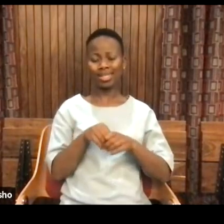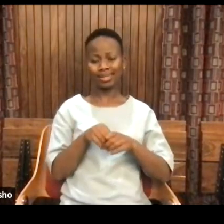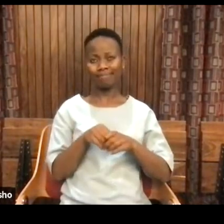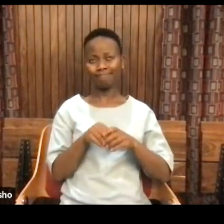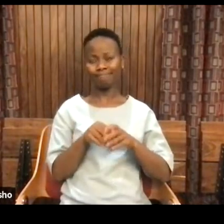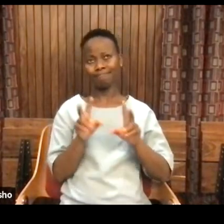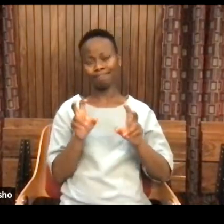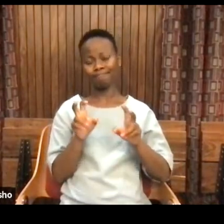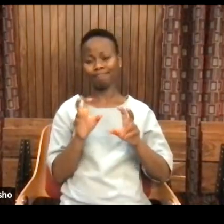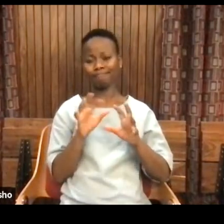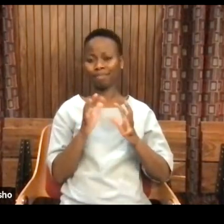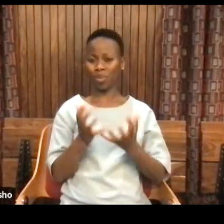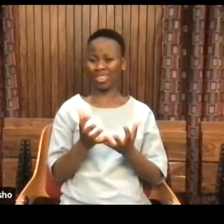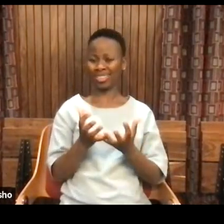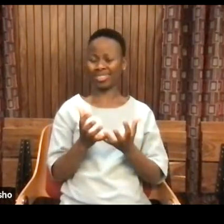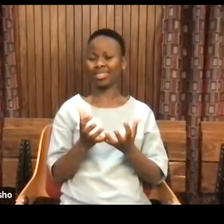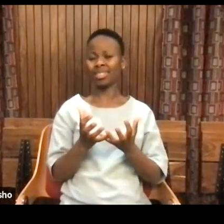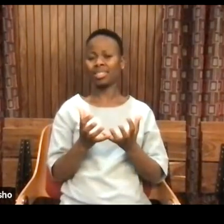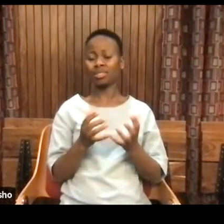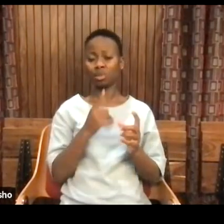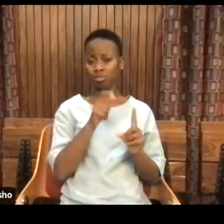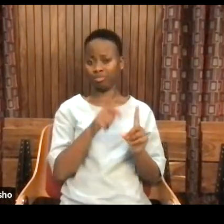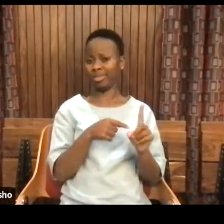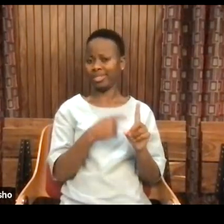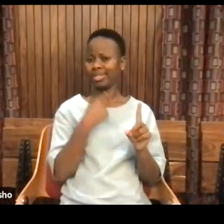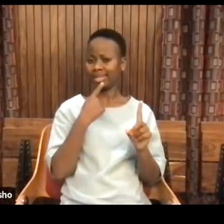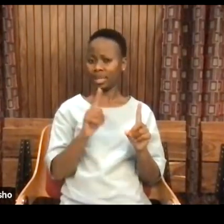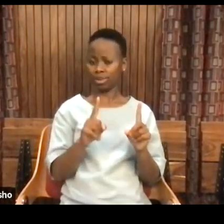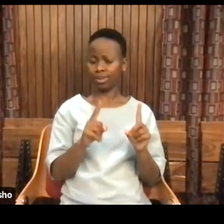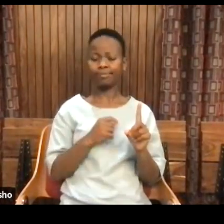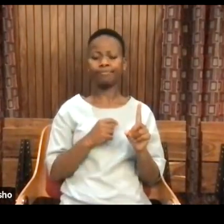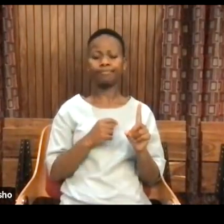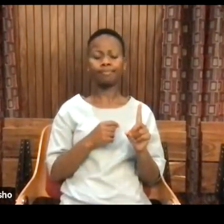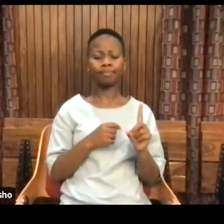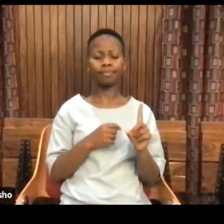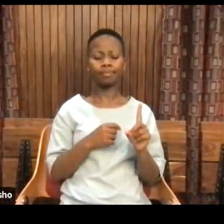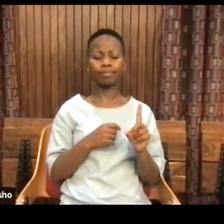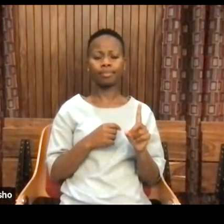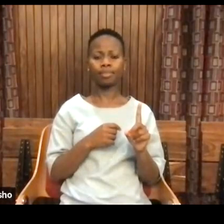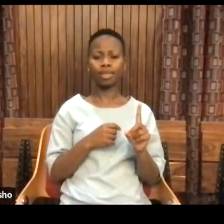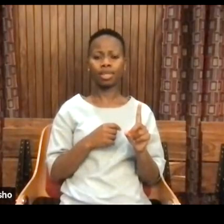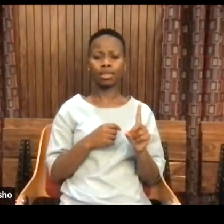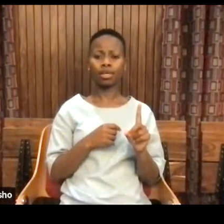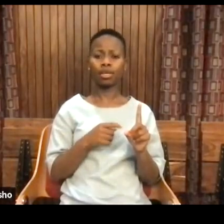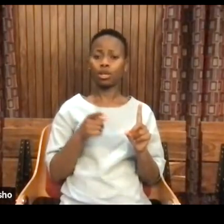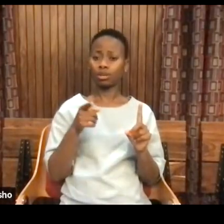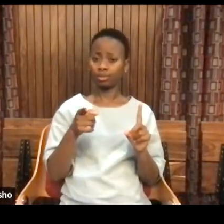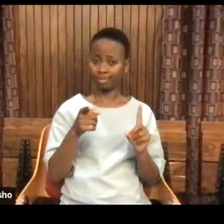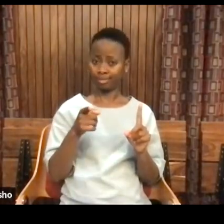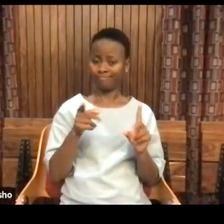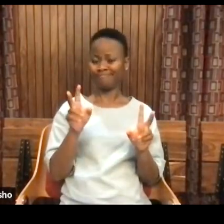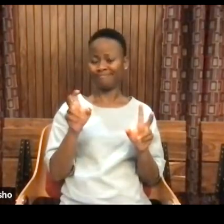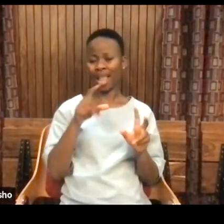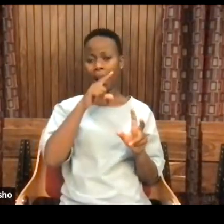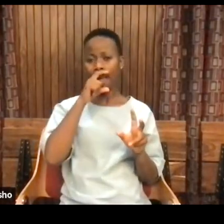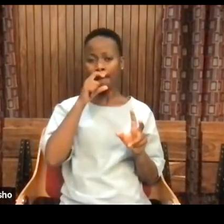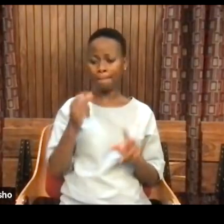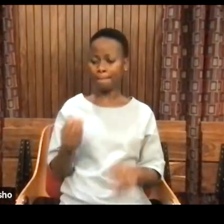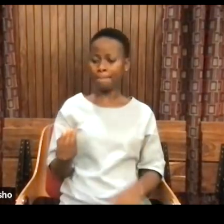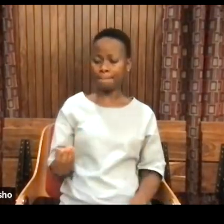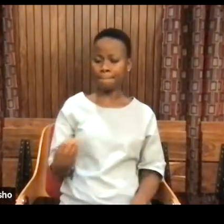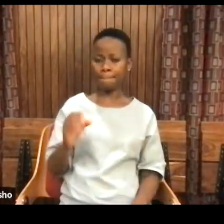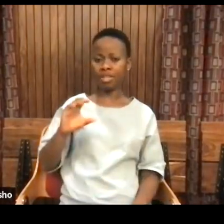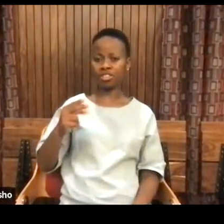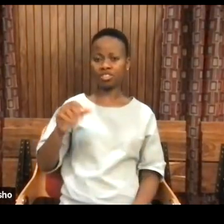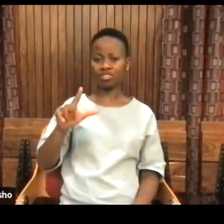psychoanalysts argued, but I like her formulation more. She points out that when we're what we call a child. By the way, people didn't